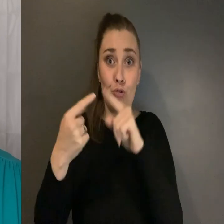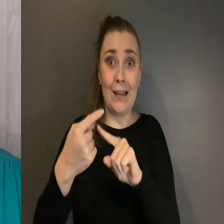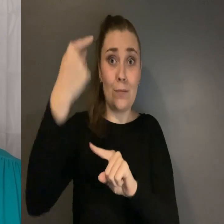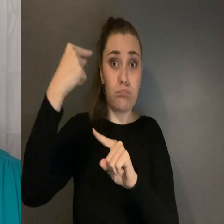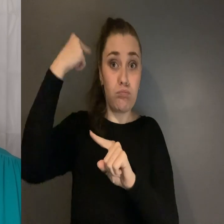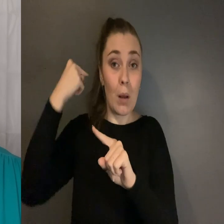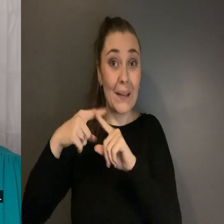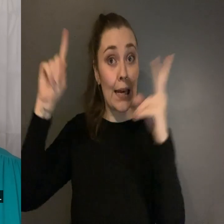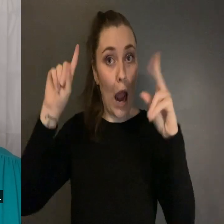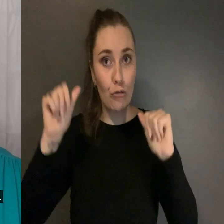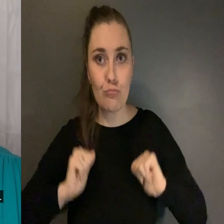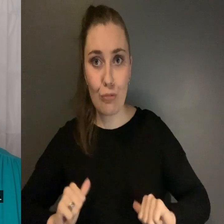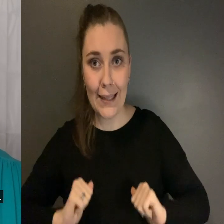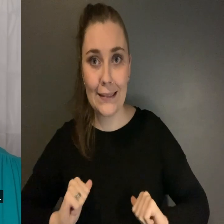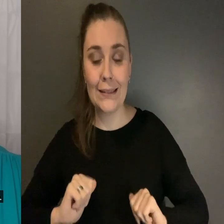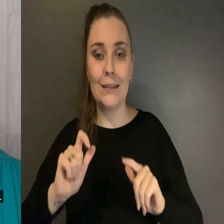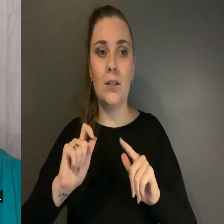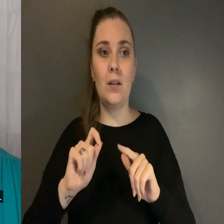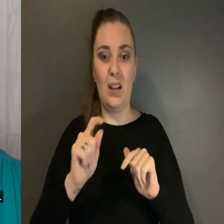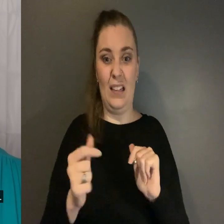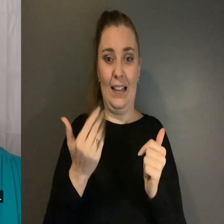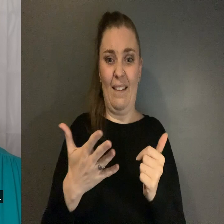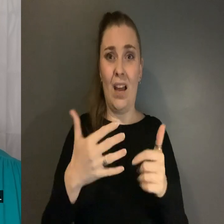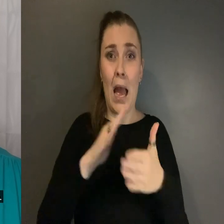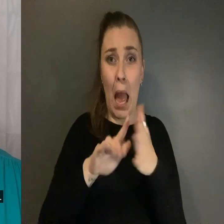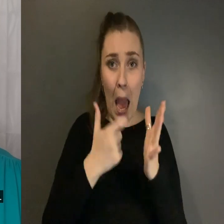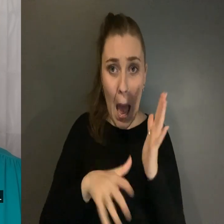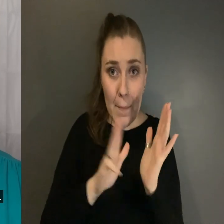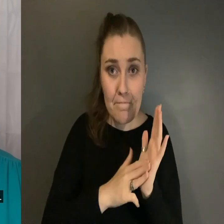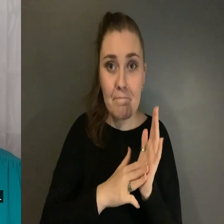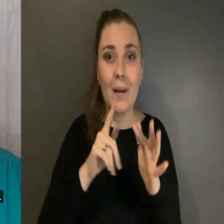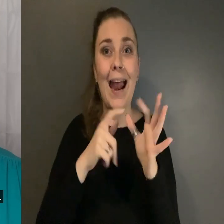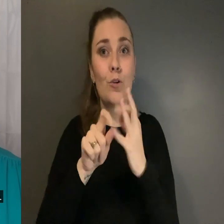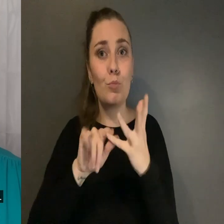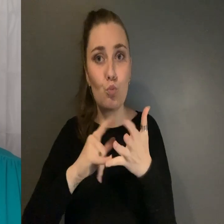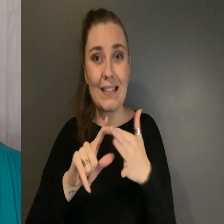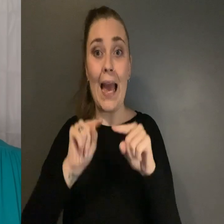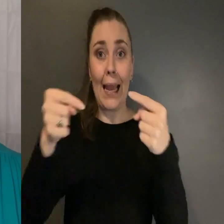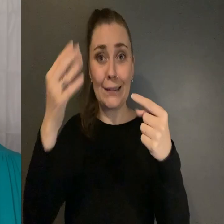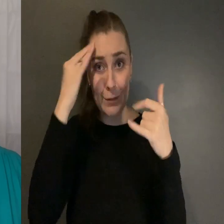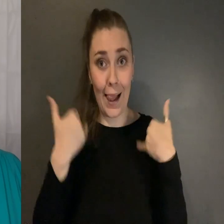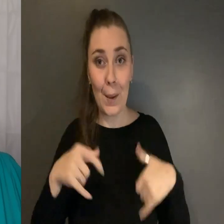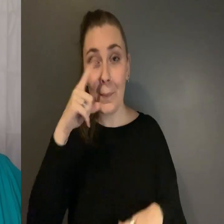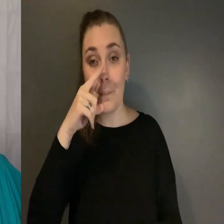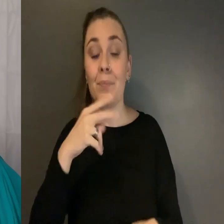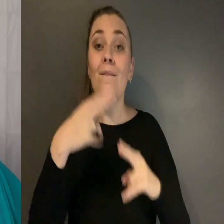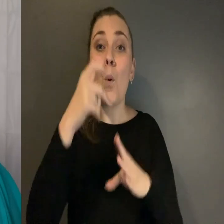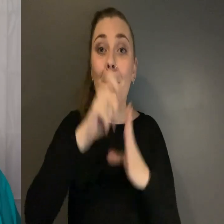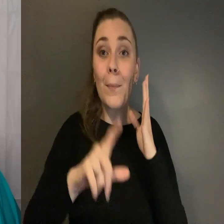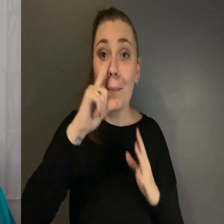practice of perpetrating harm and abuse against mentally ill people For disabled people who have been let